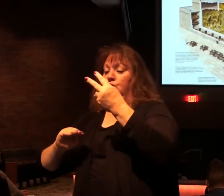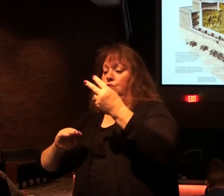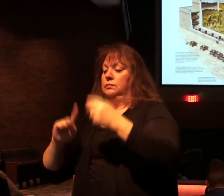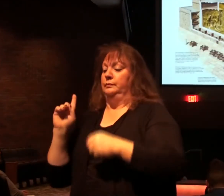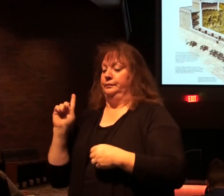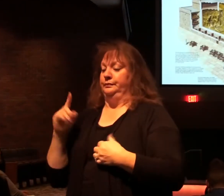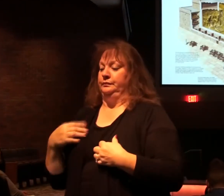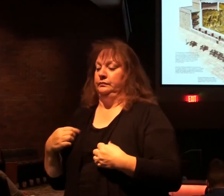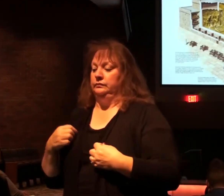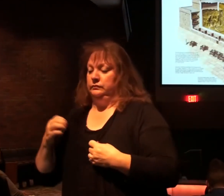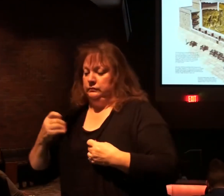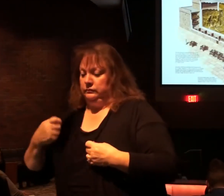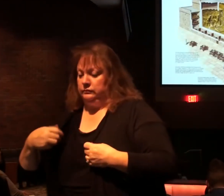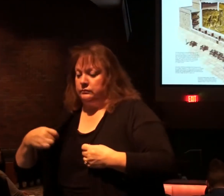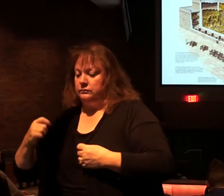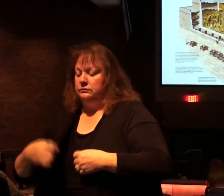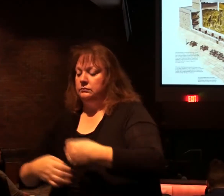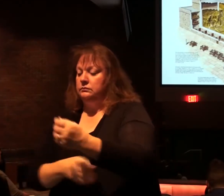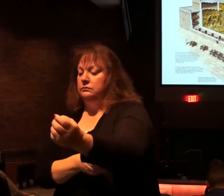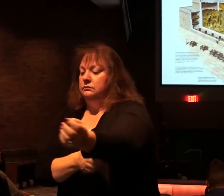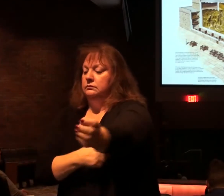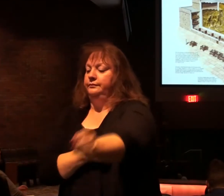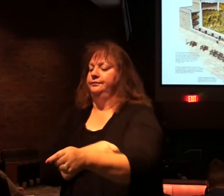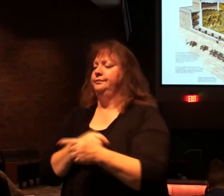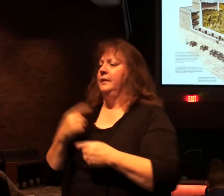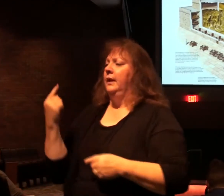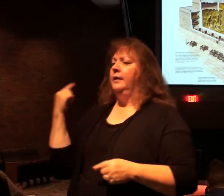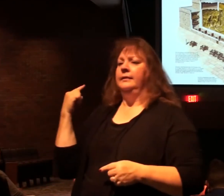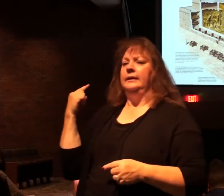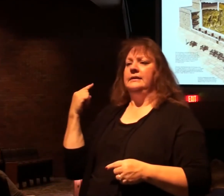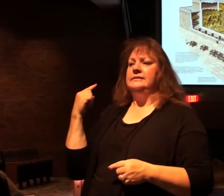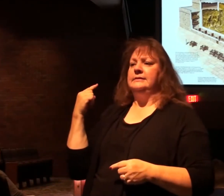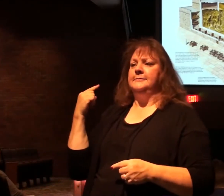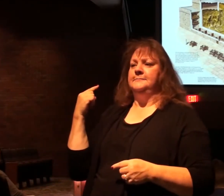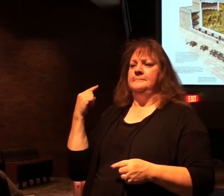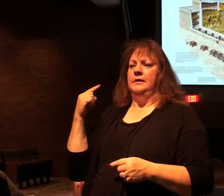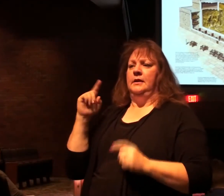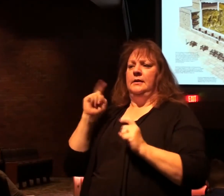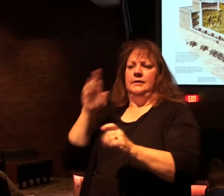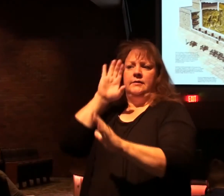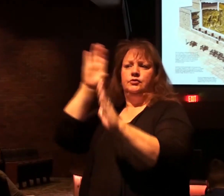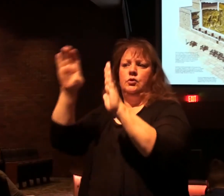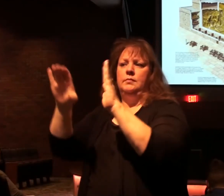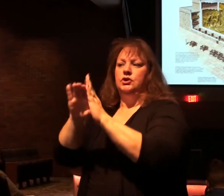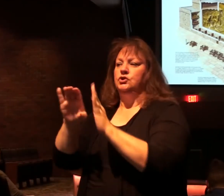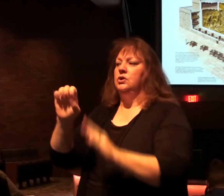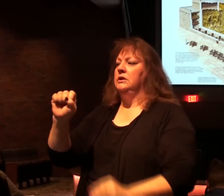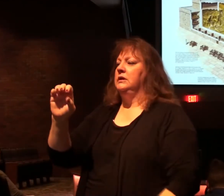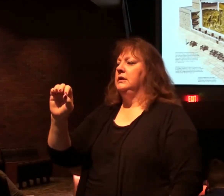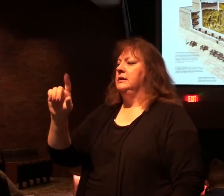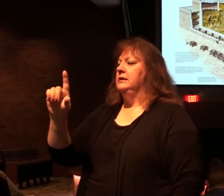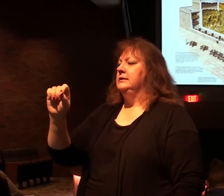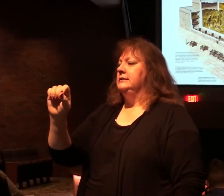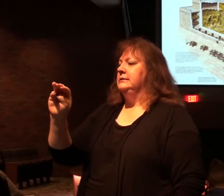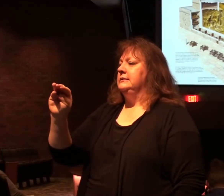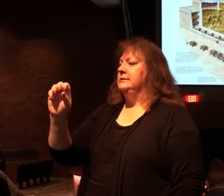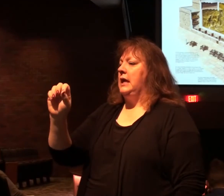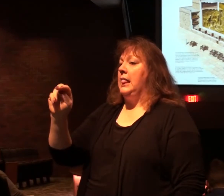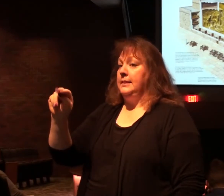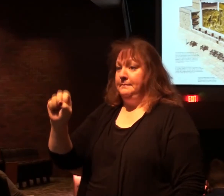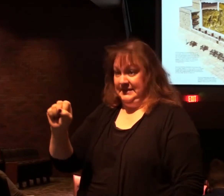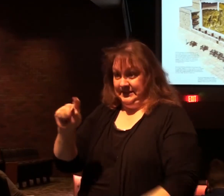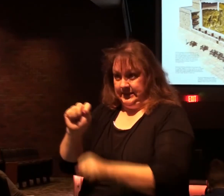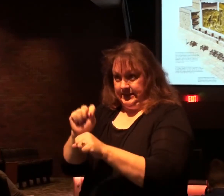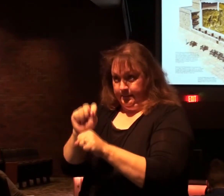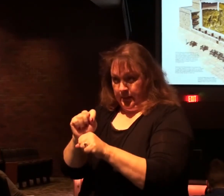slide, it's the third of these this morning. This is just a cutaway view of Solomon's temple. Just